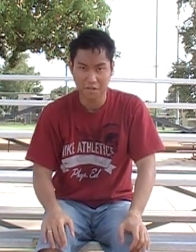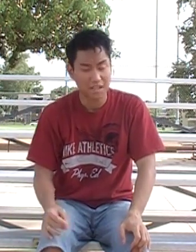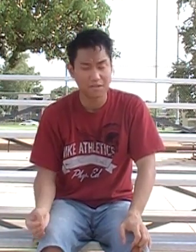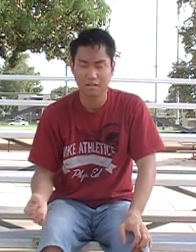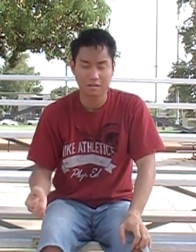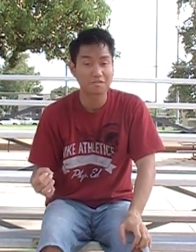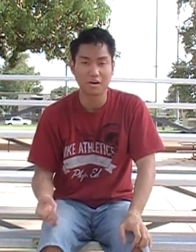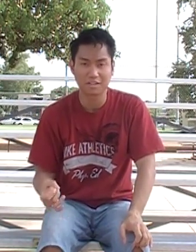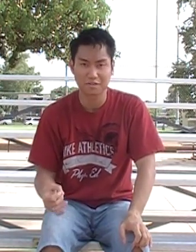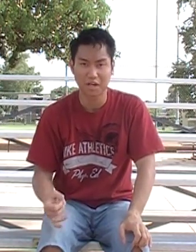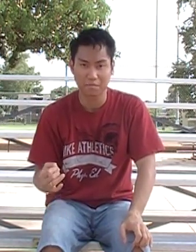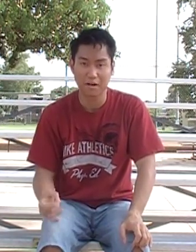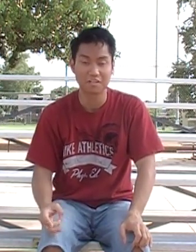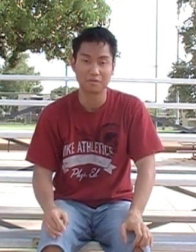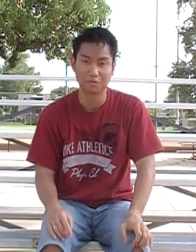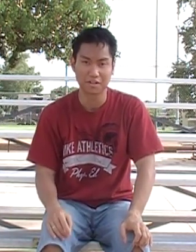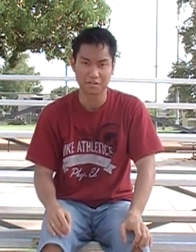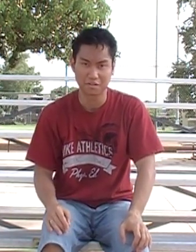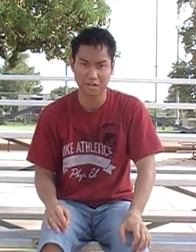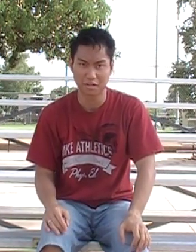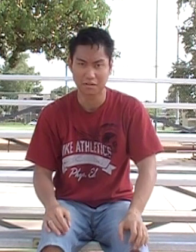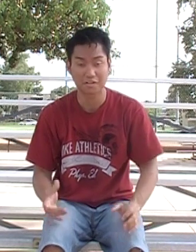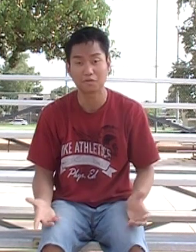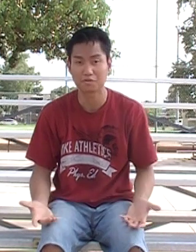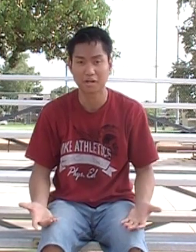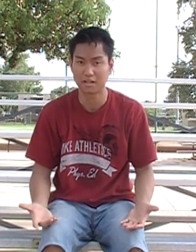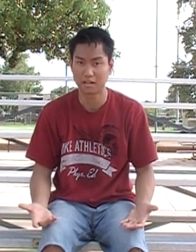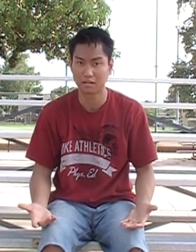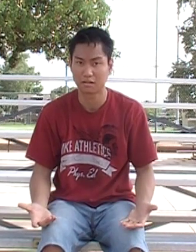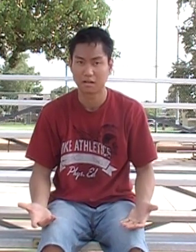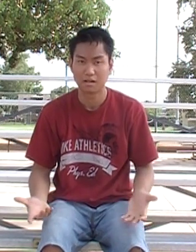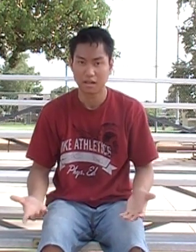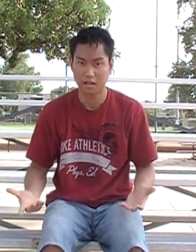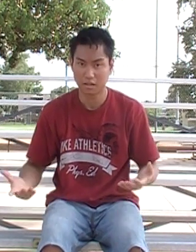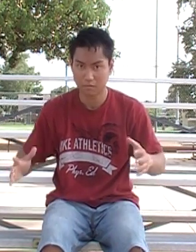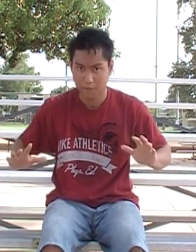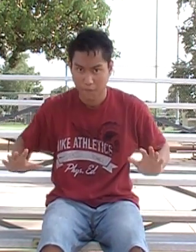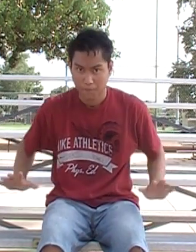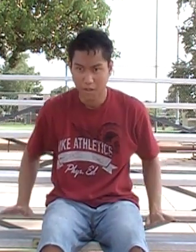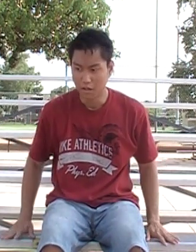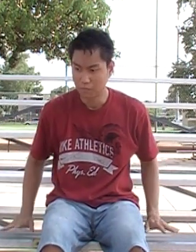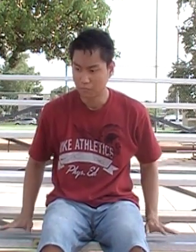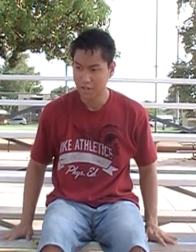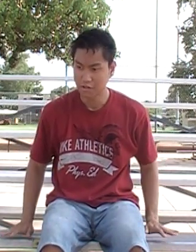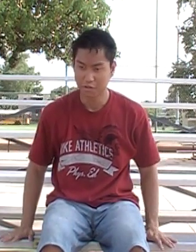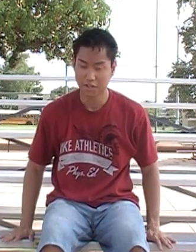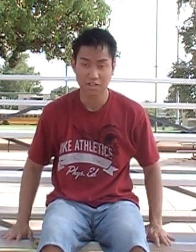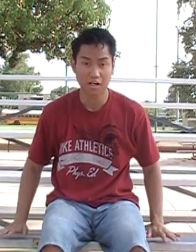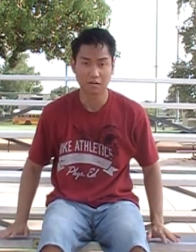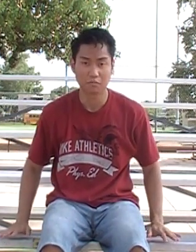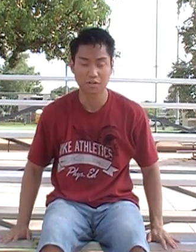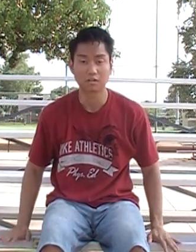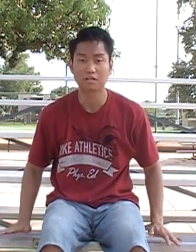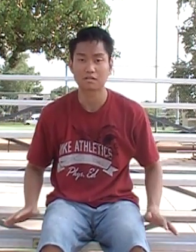even in the smallest way possible when you're doing your solo training and when you're doing chair martial arts.